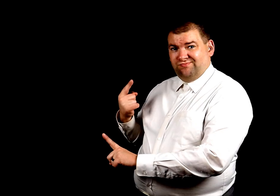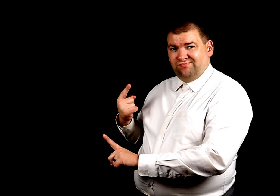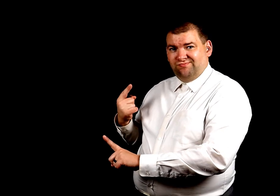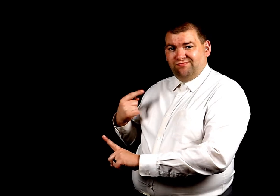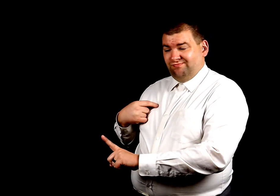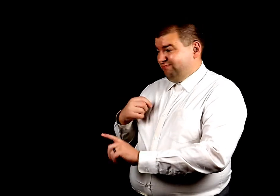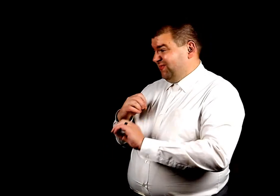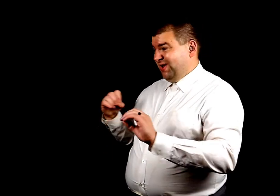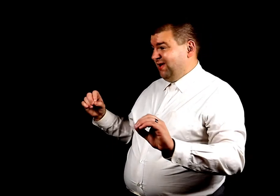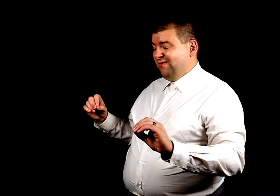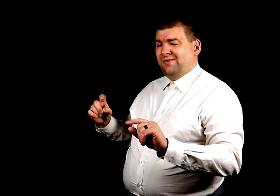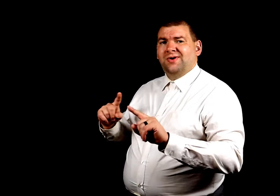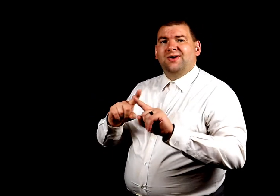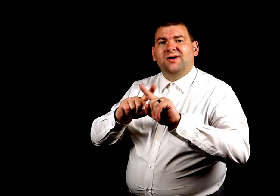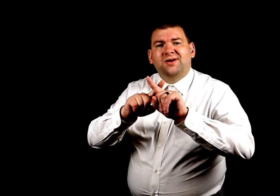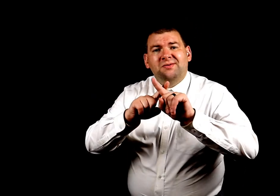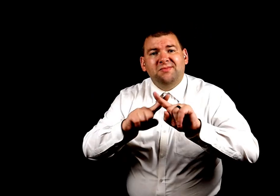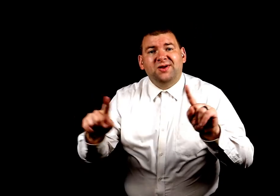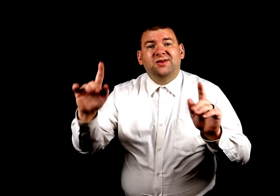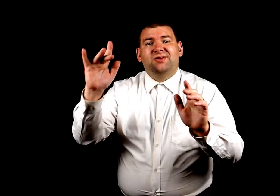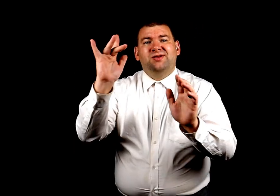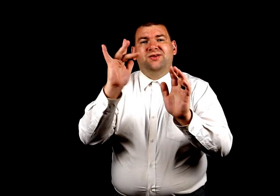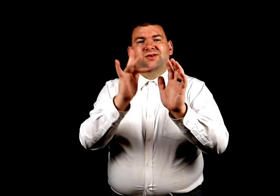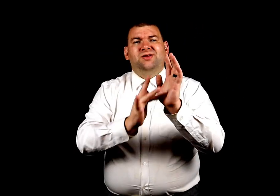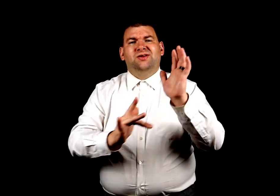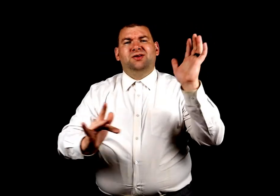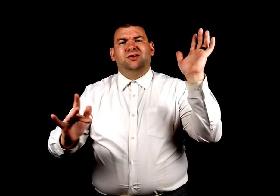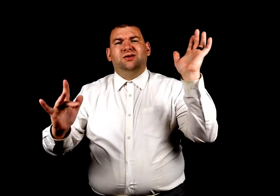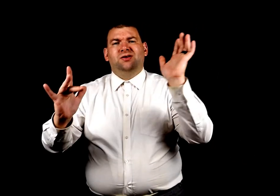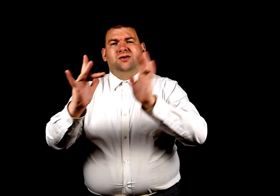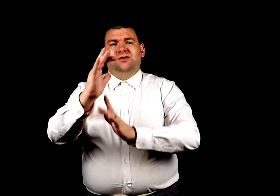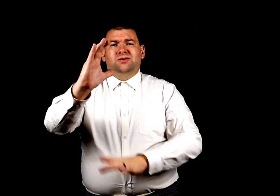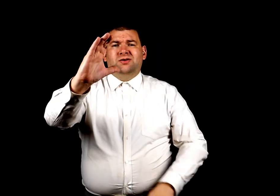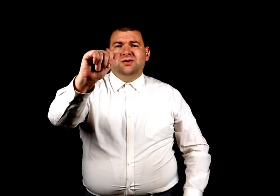No one but Jesus cared